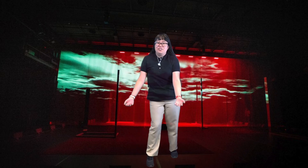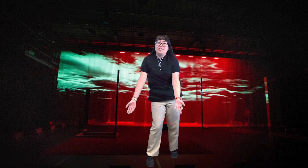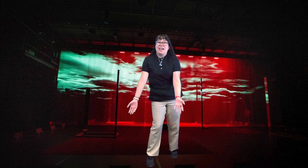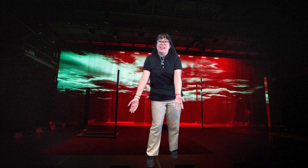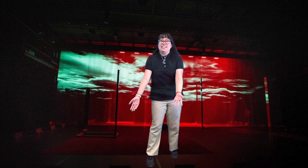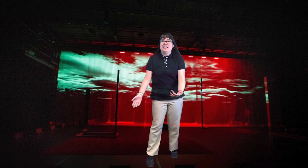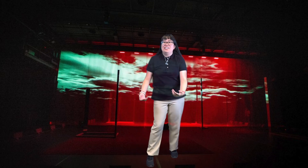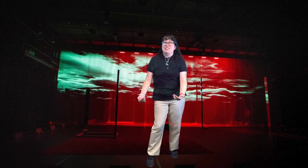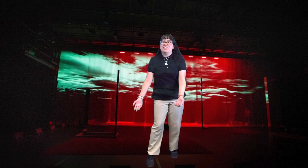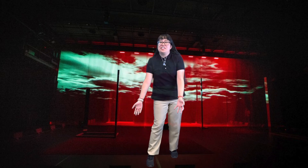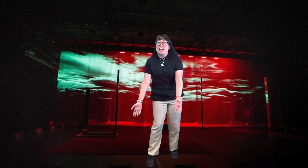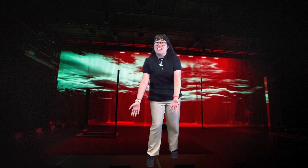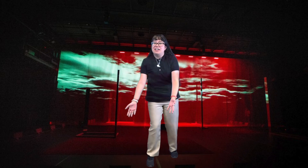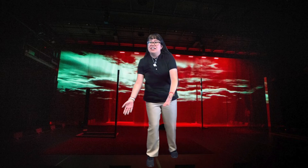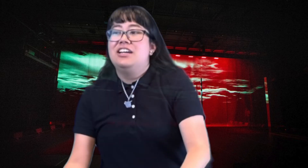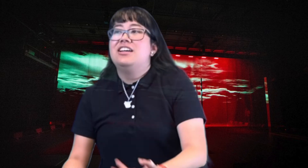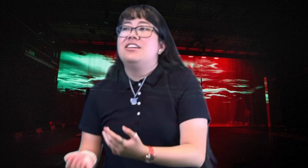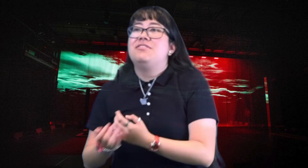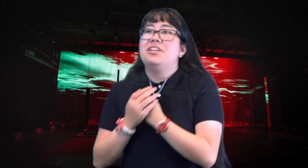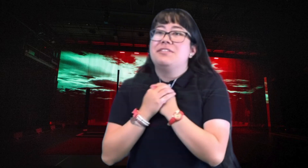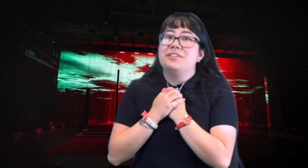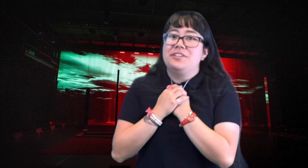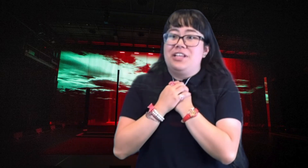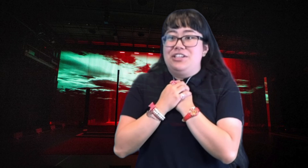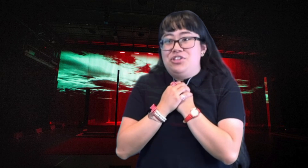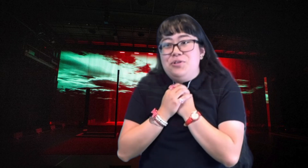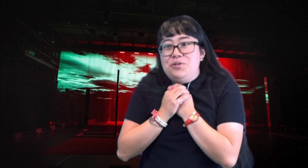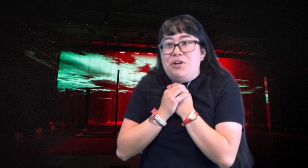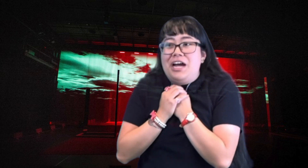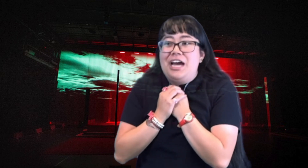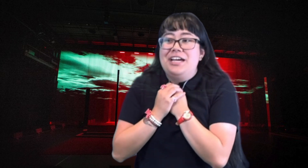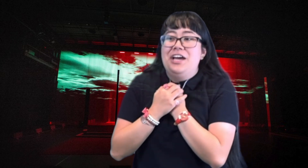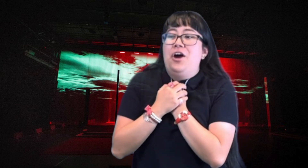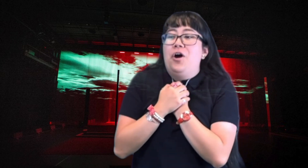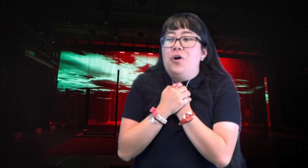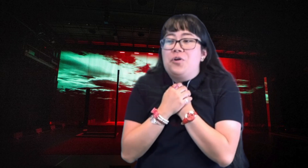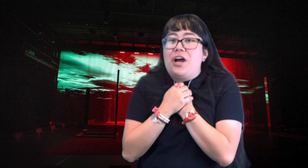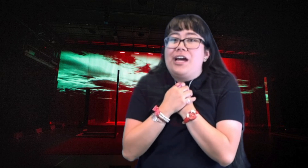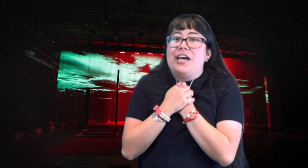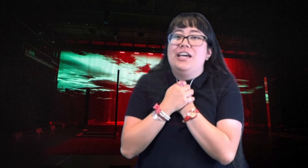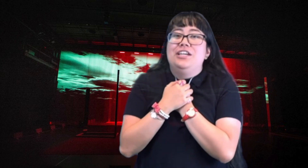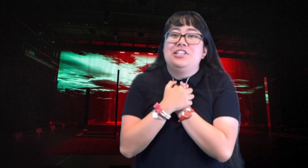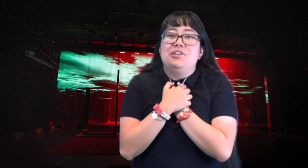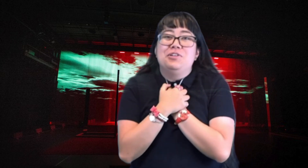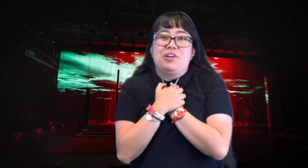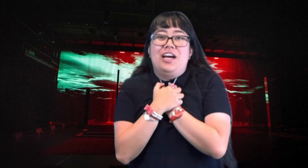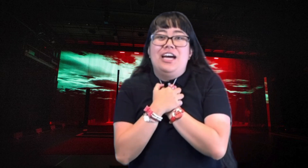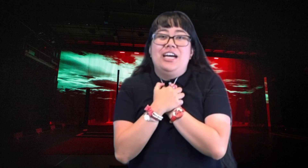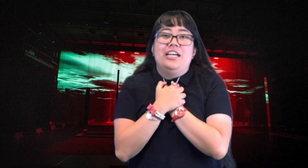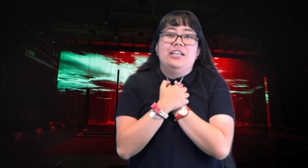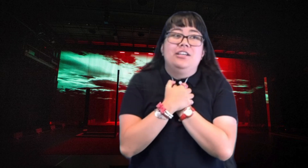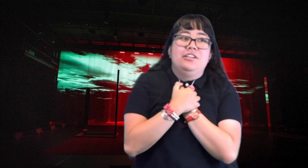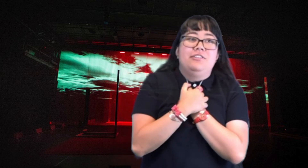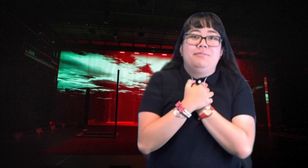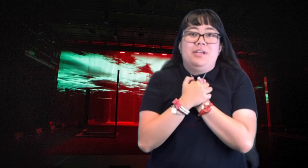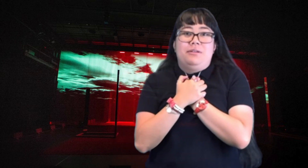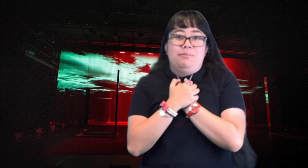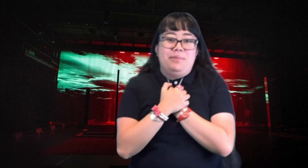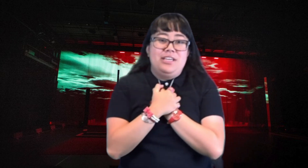side, your side. I'm never gonna make you cry, oh cry, don't cry. Be